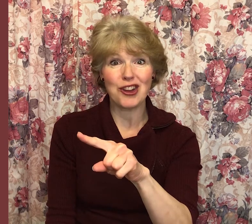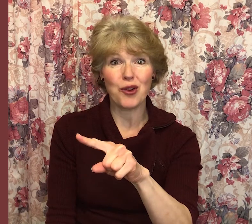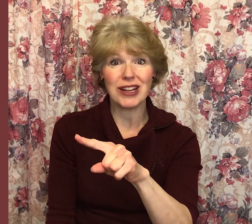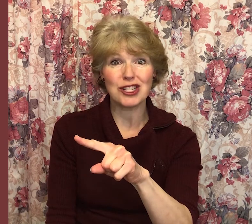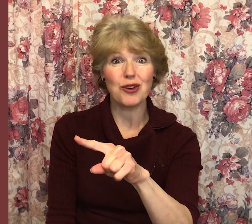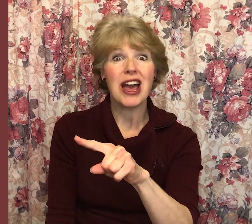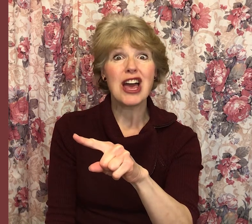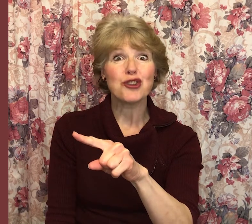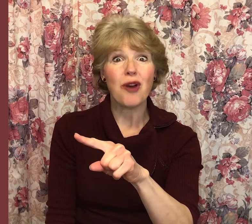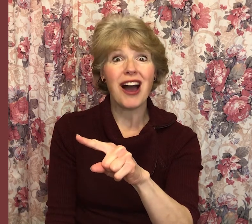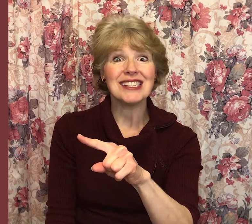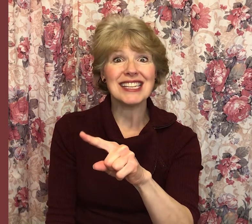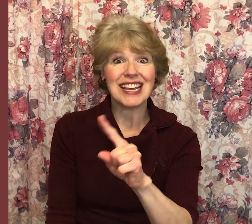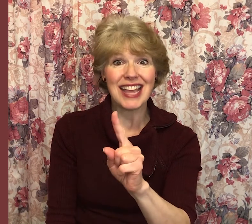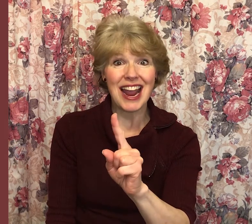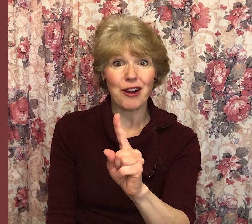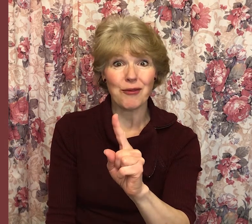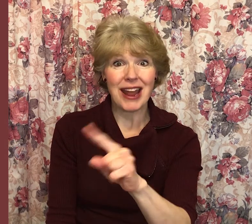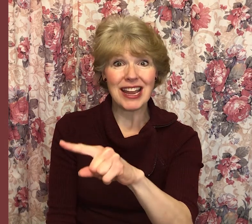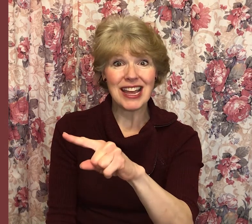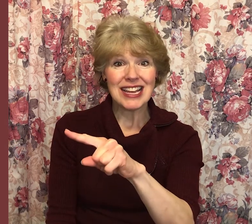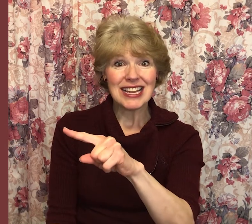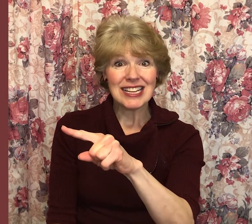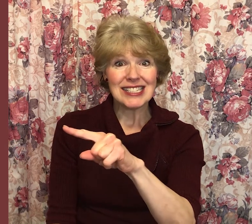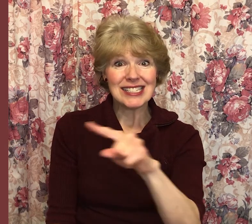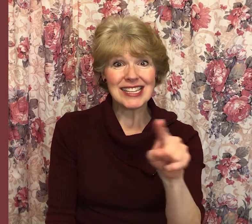you're going to draw a Z in the air. Ready? Z.